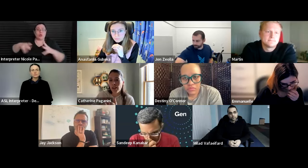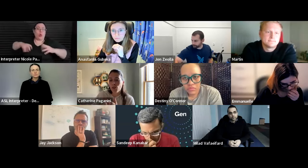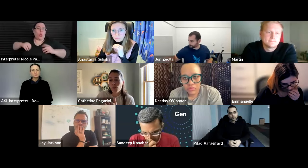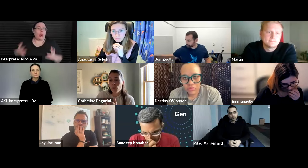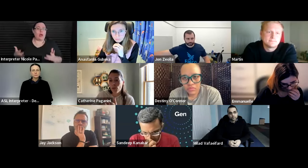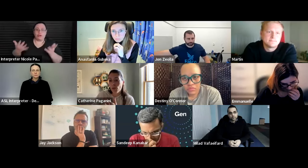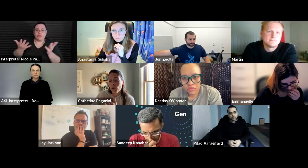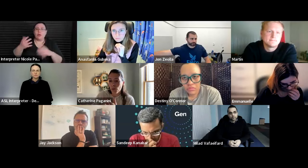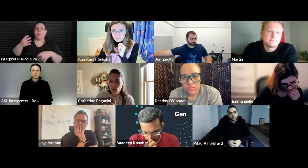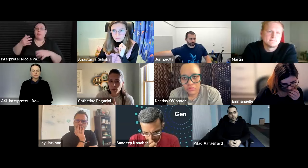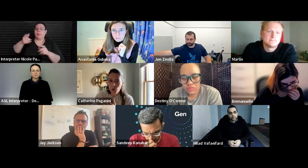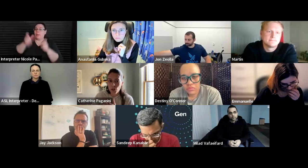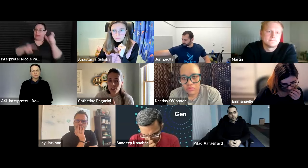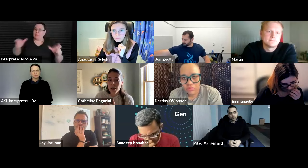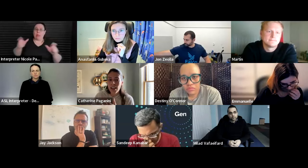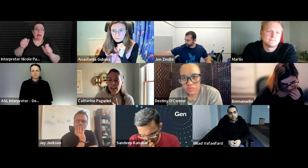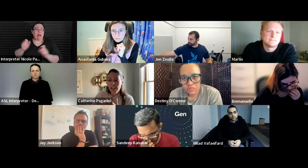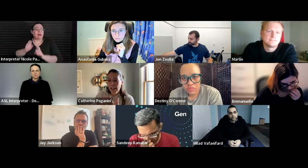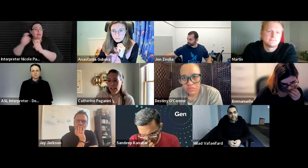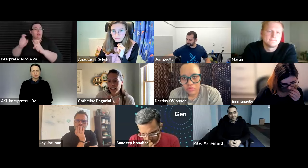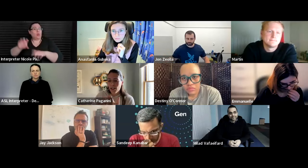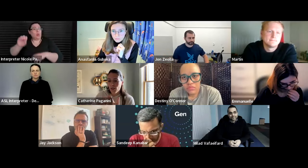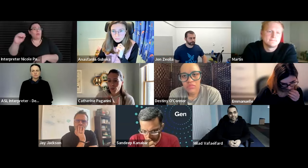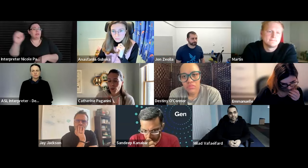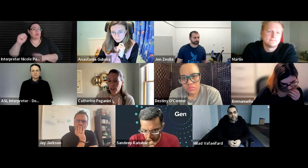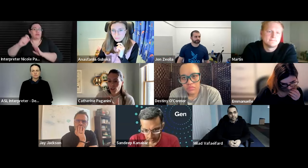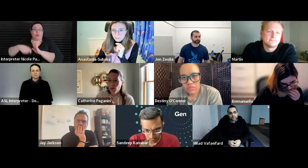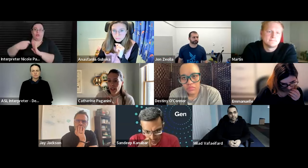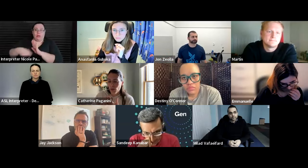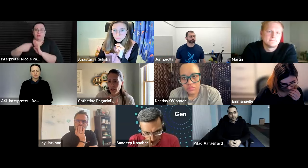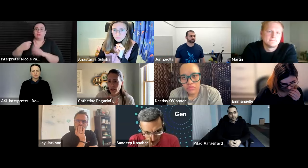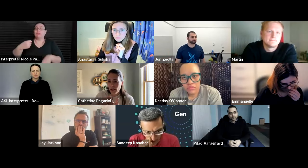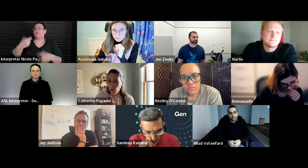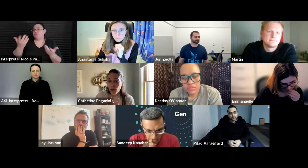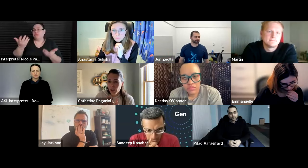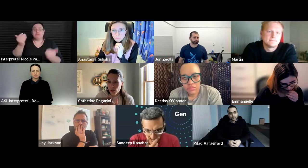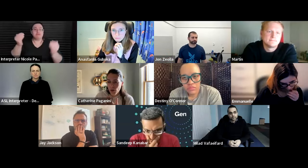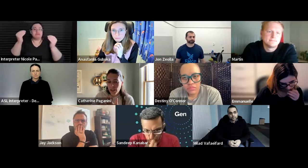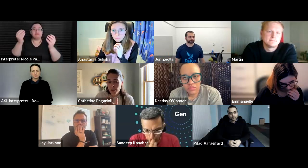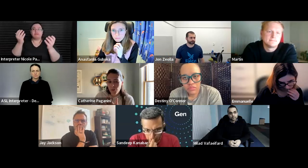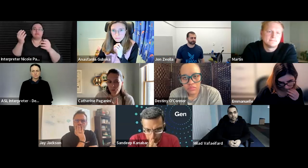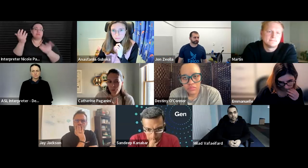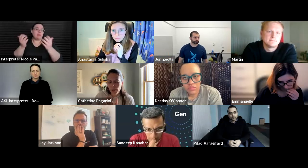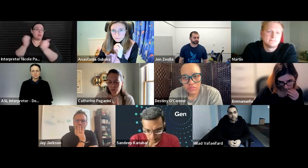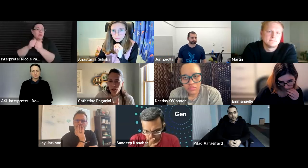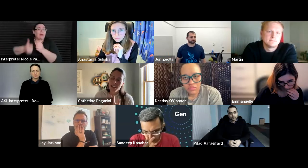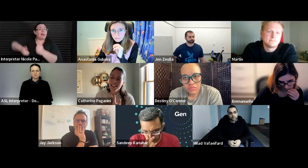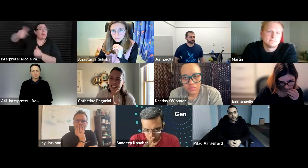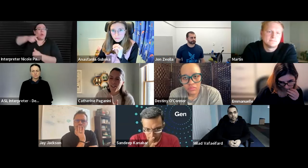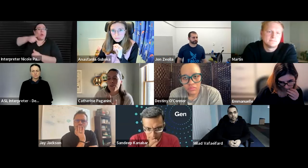so people can contribute to open source project and then i think we want to do that with employers right